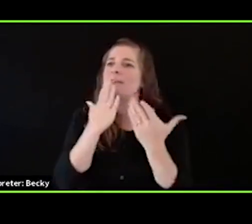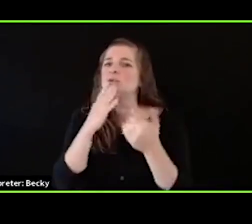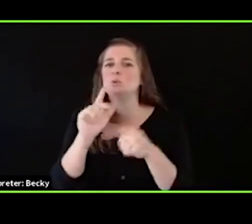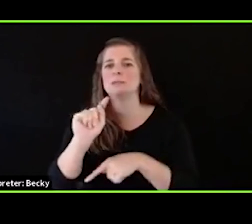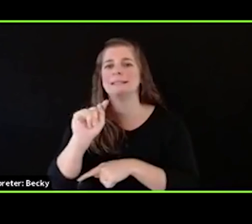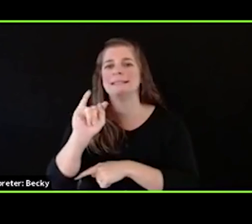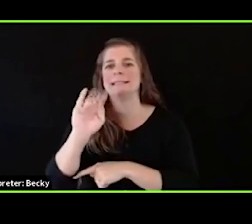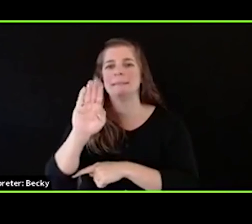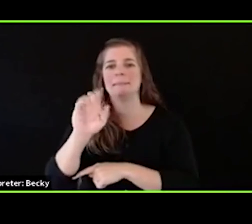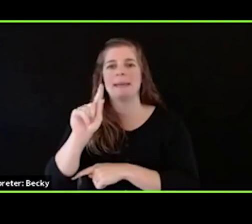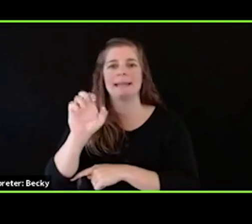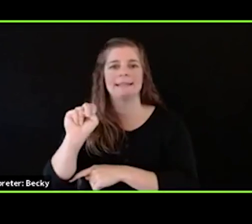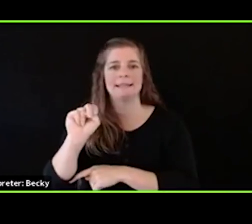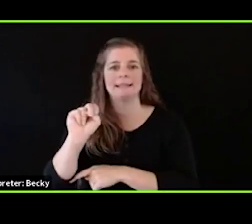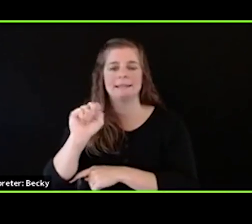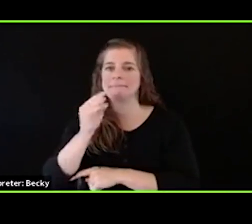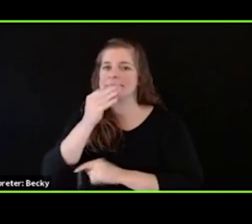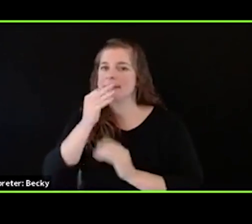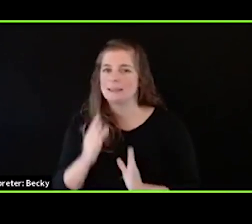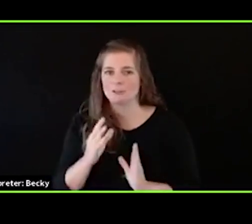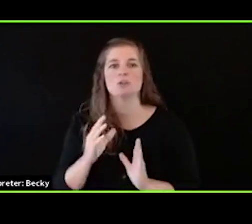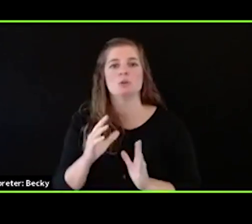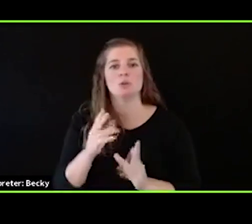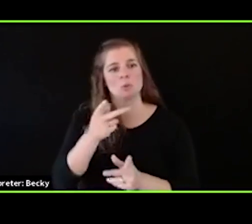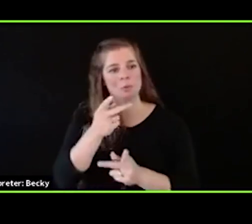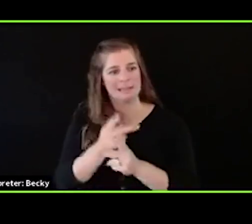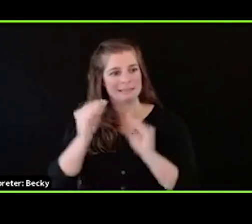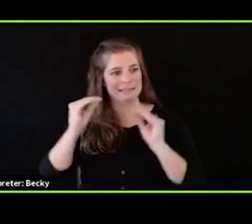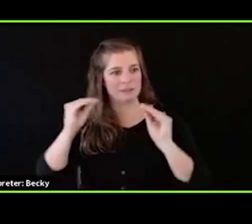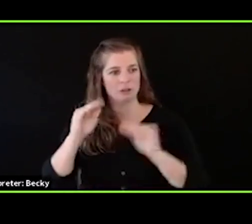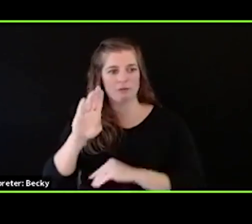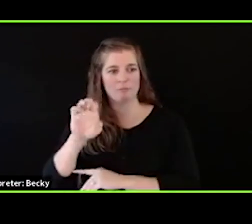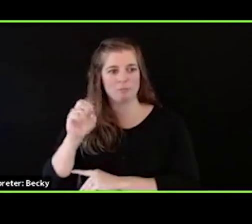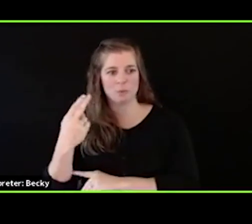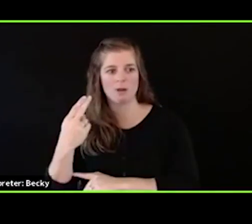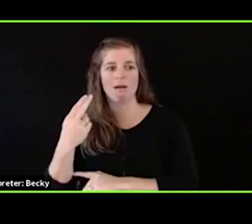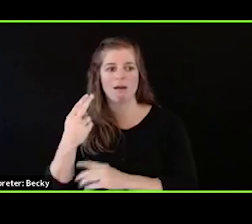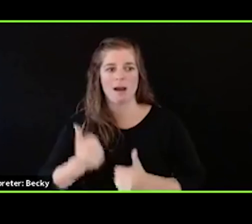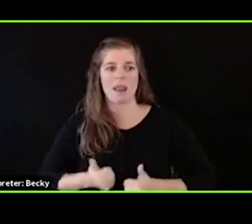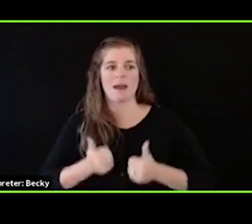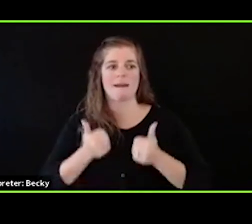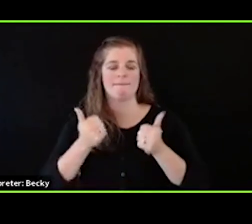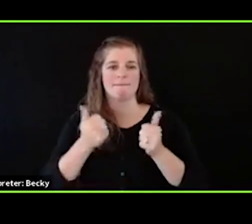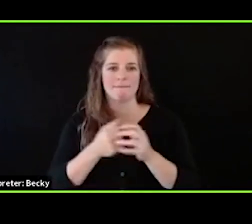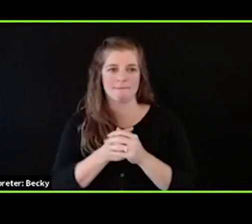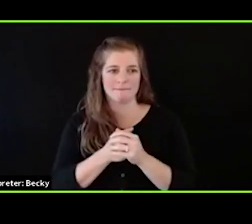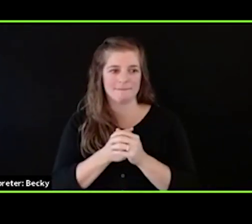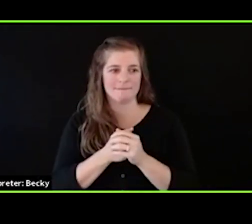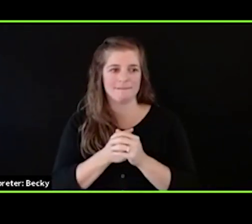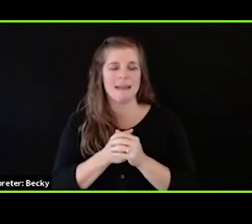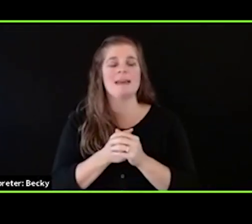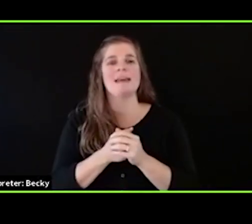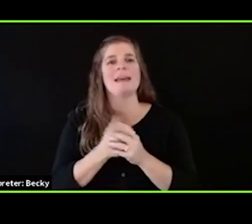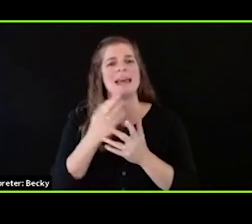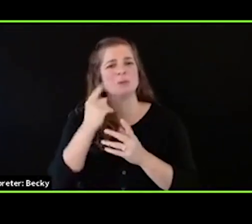who've kept the teachings of the Buddha alive when they were lost to my homeland, and to the indigenous and Mennonite people